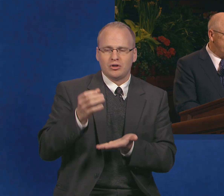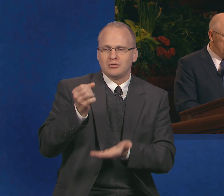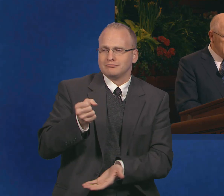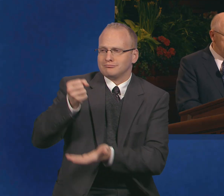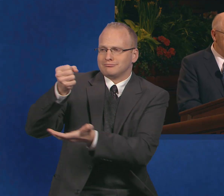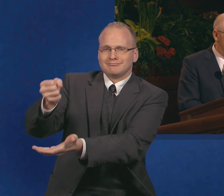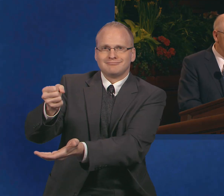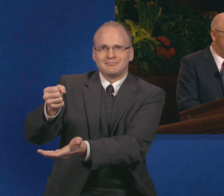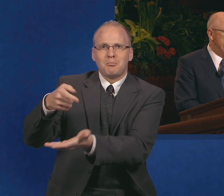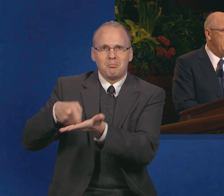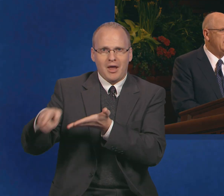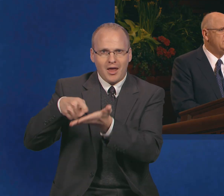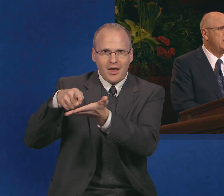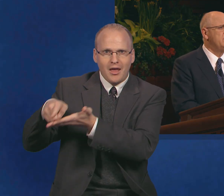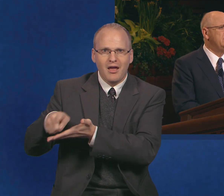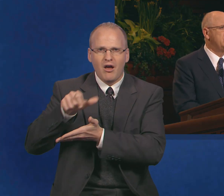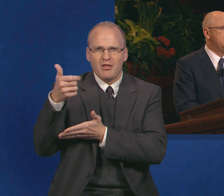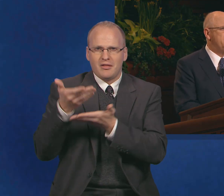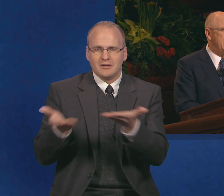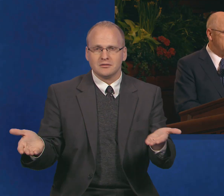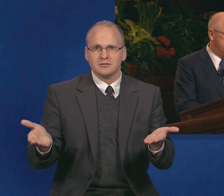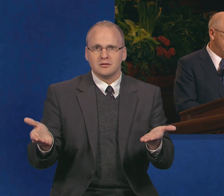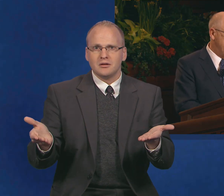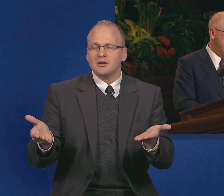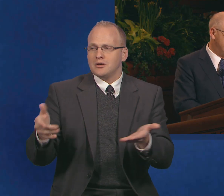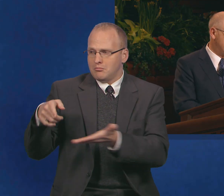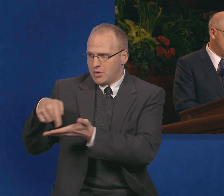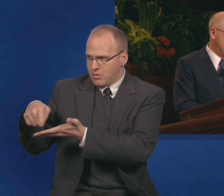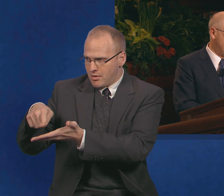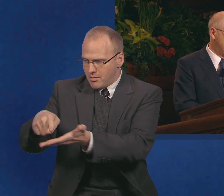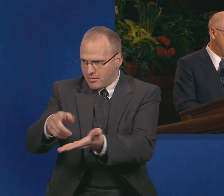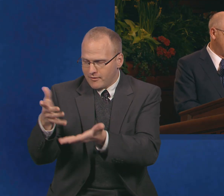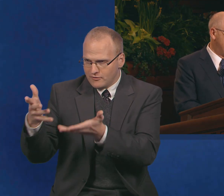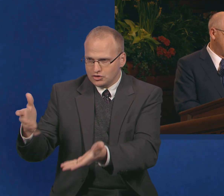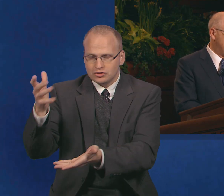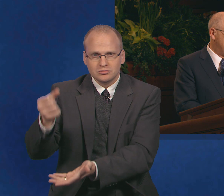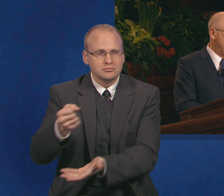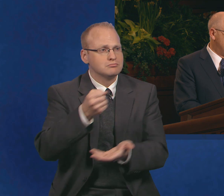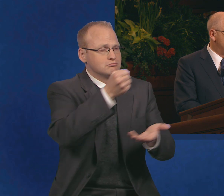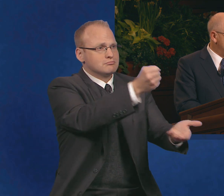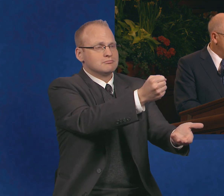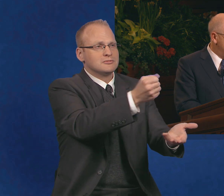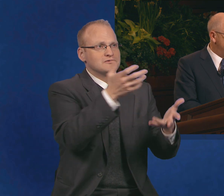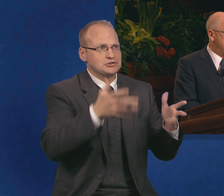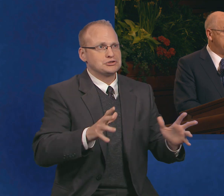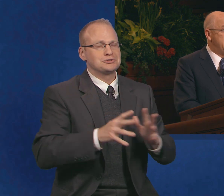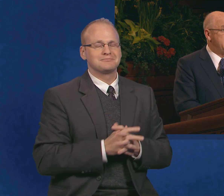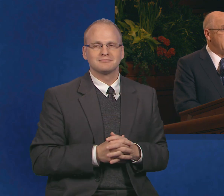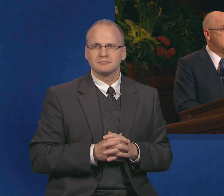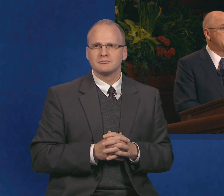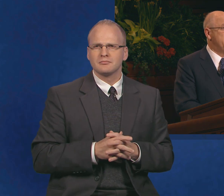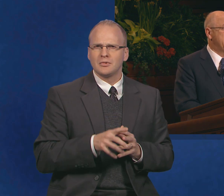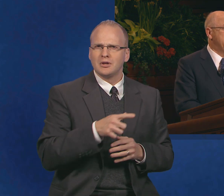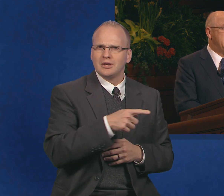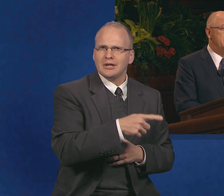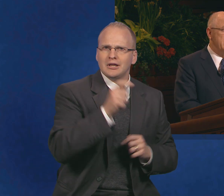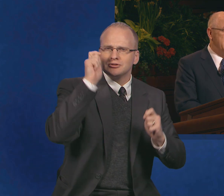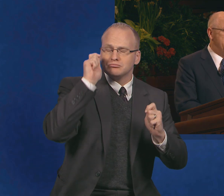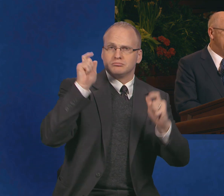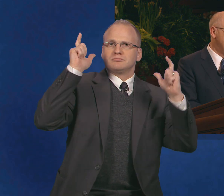Once the men had been paid, John returned the balance of the money to Mr. Hoard, who was surprised, as he had not expected any money to be left